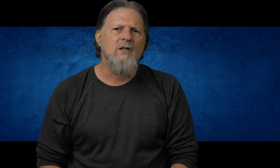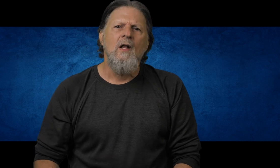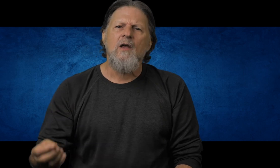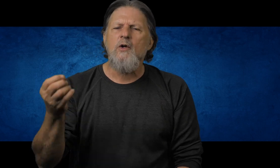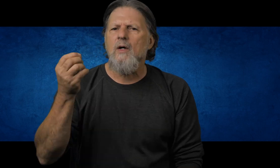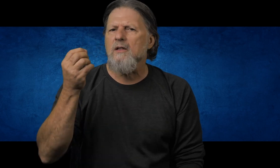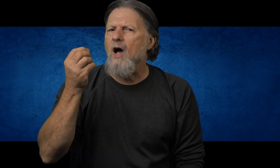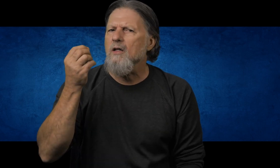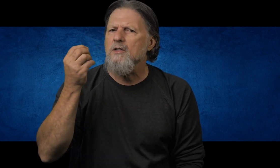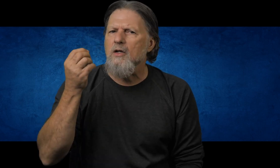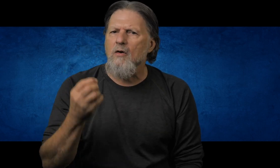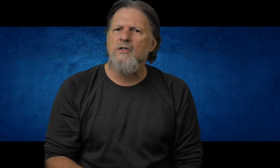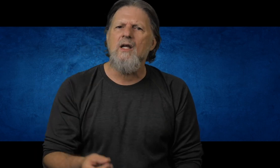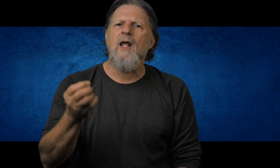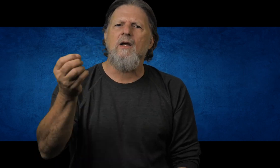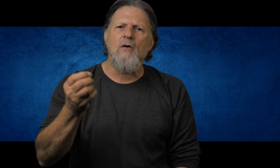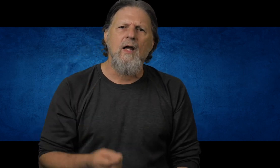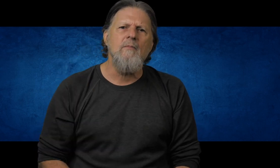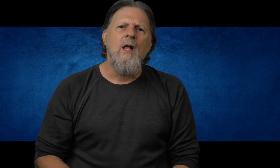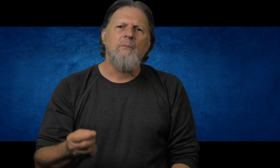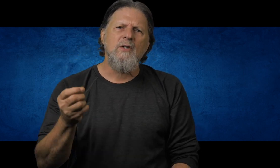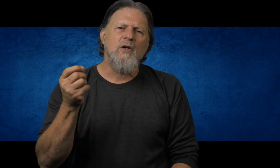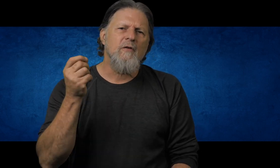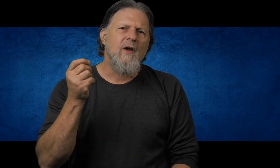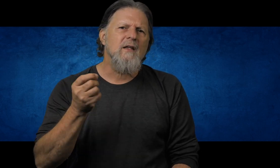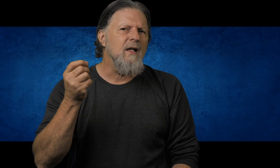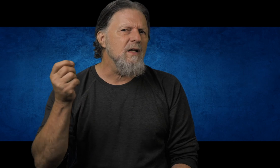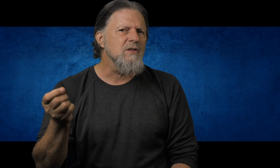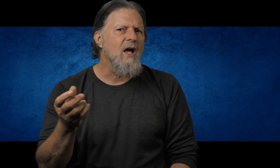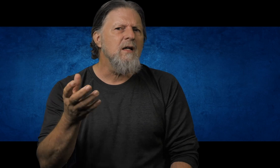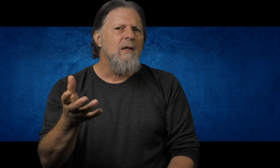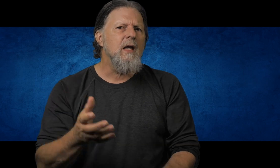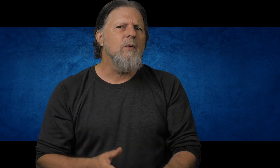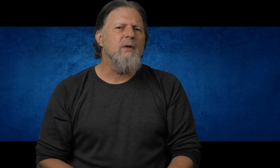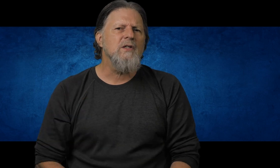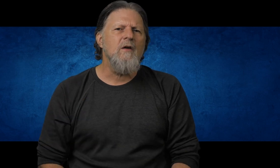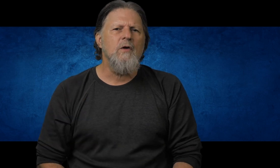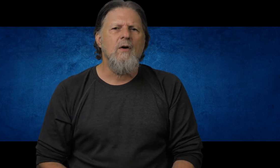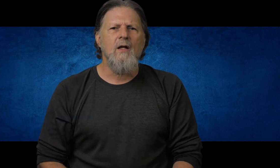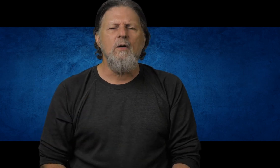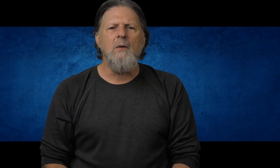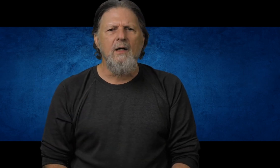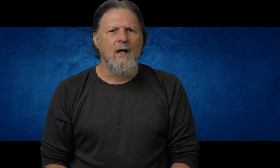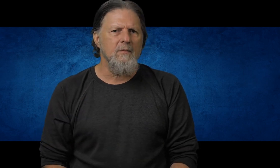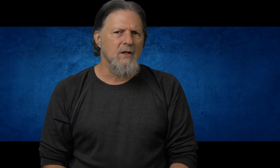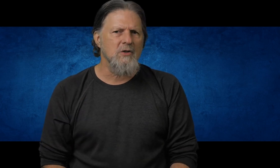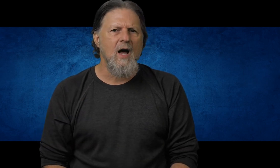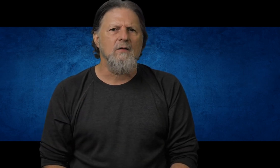If you acknowledge your sin and go to him, placing your faith in his Son, he will receive you and you will become his child.